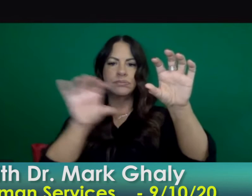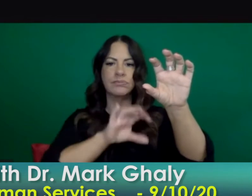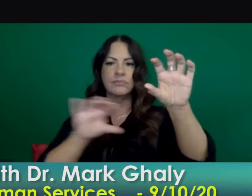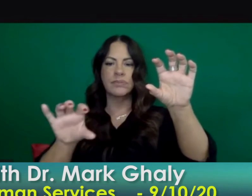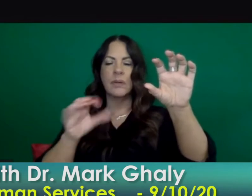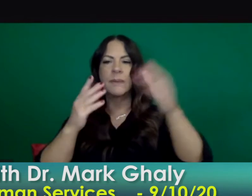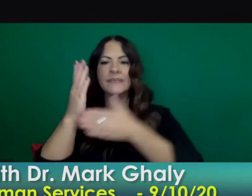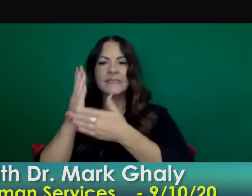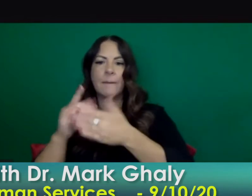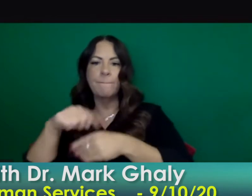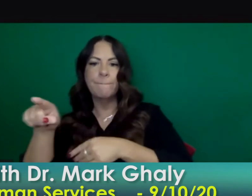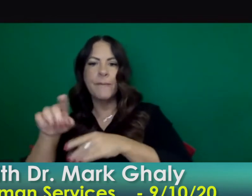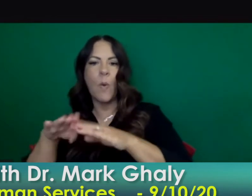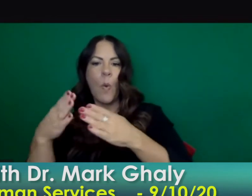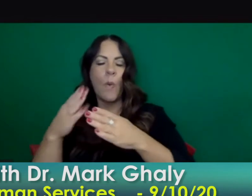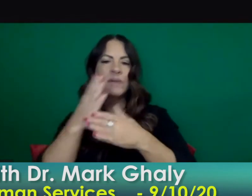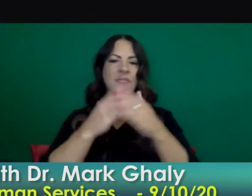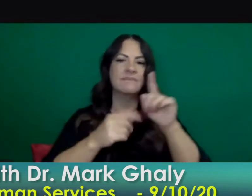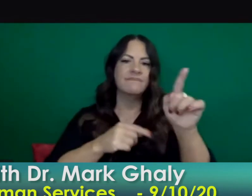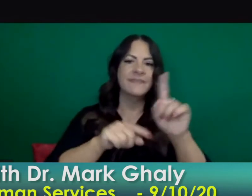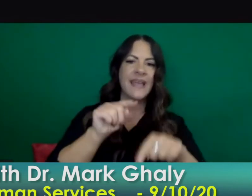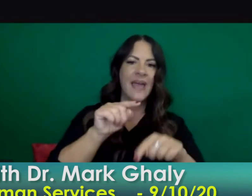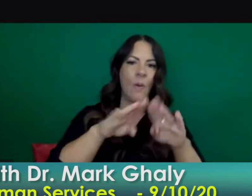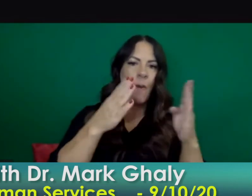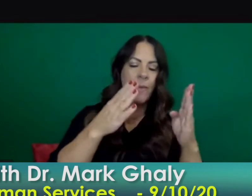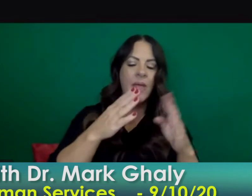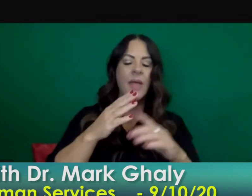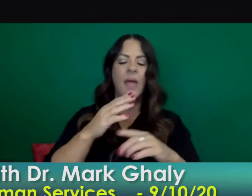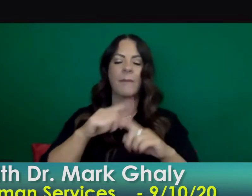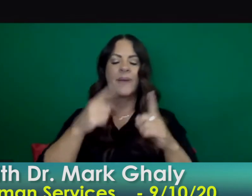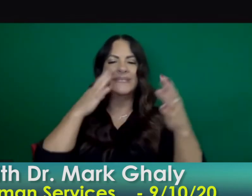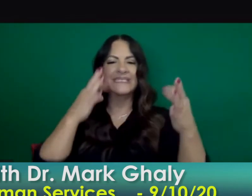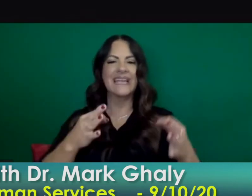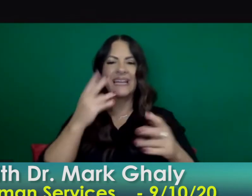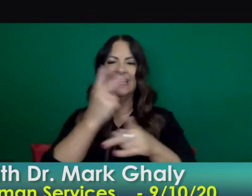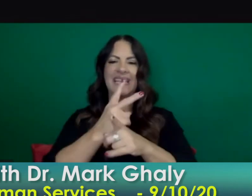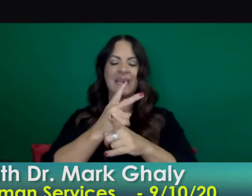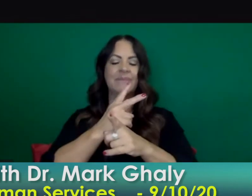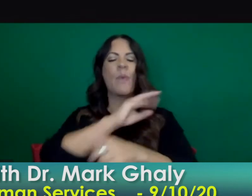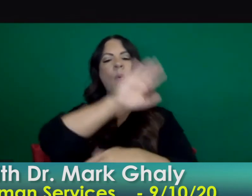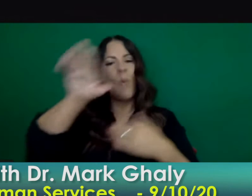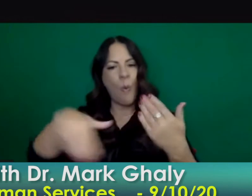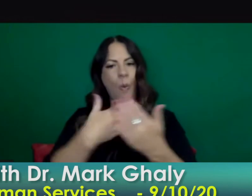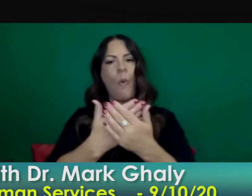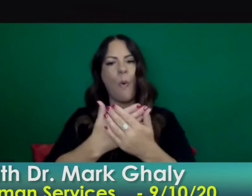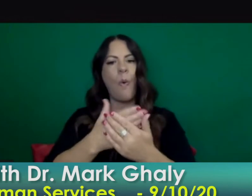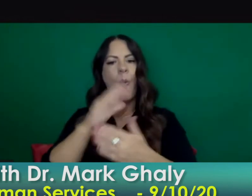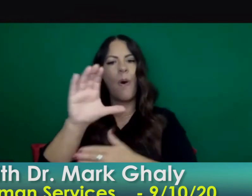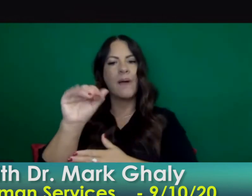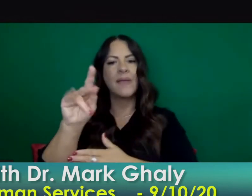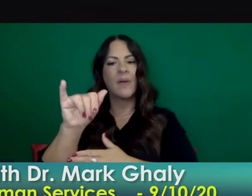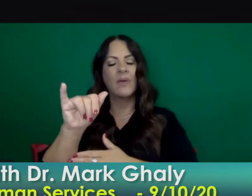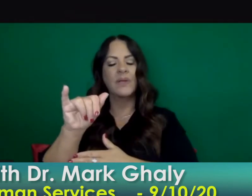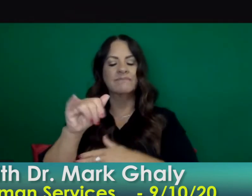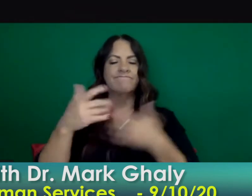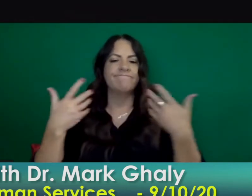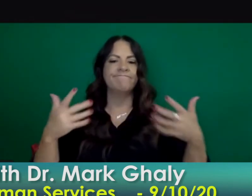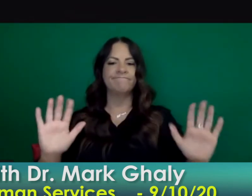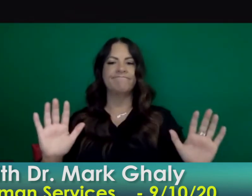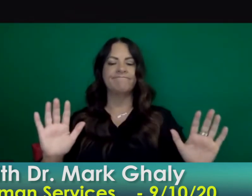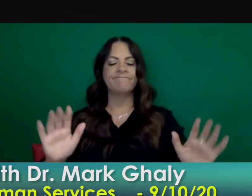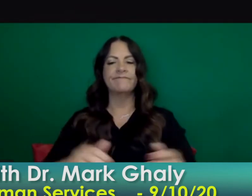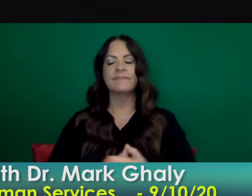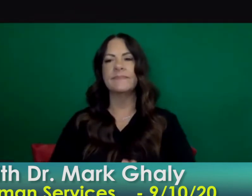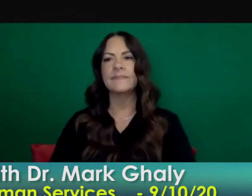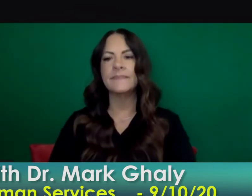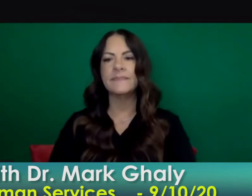is to treat a county as a whole so at the moment uh l.a county will be l.a county just like its neighboring counties